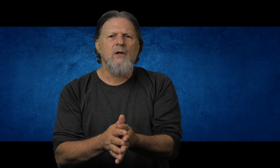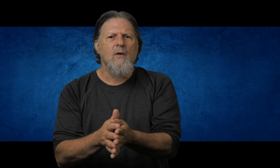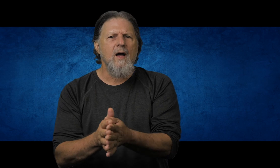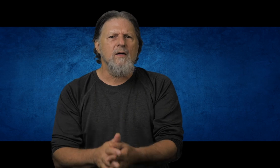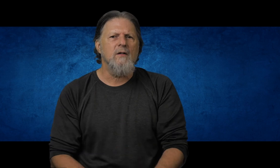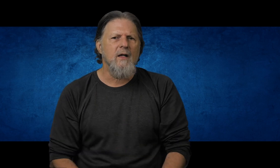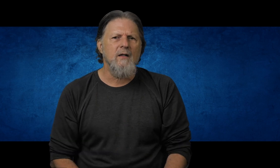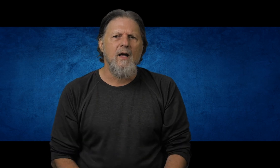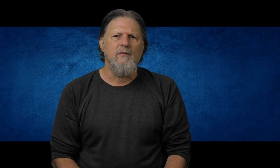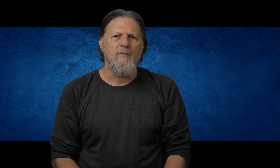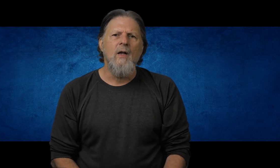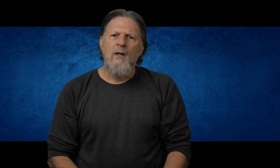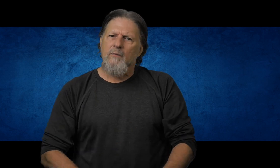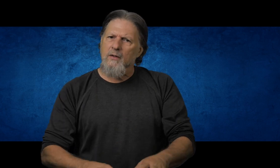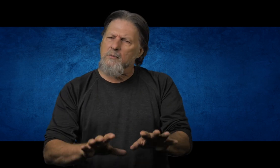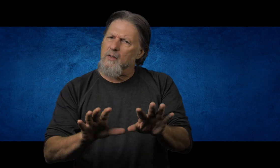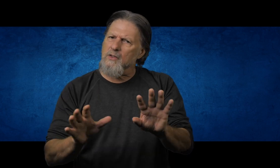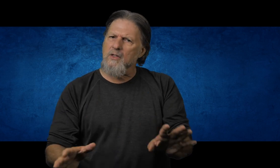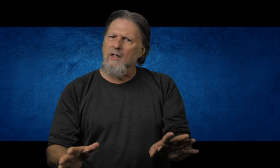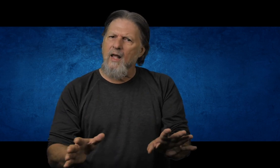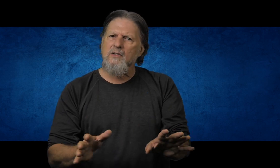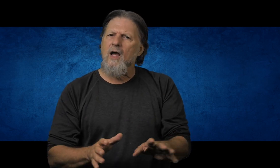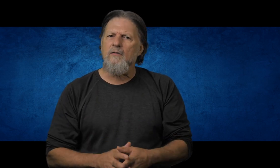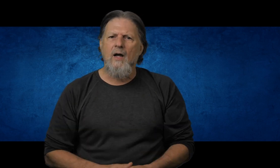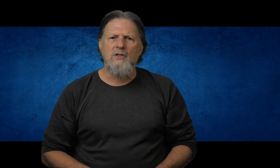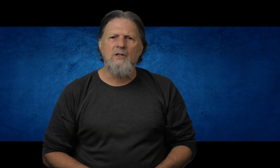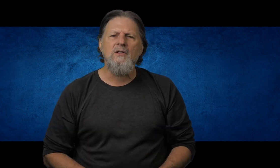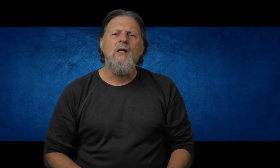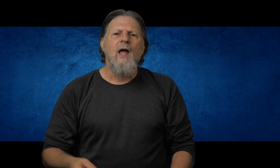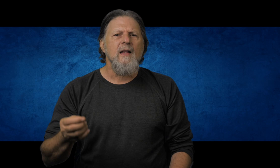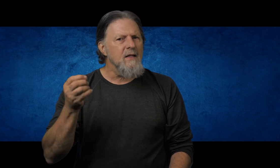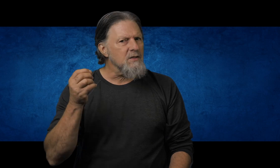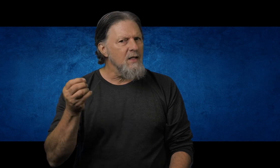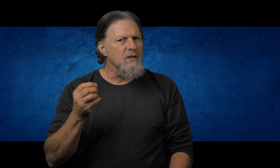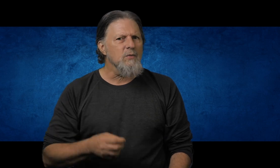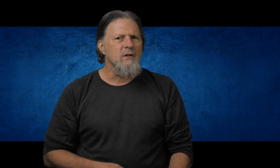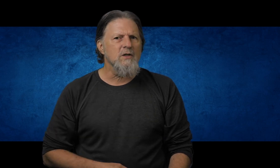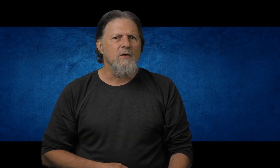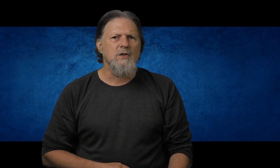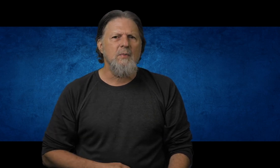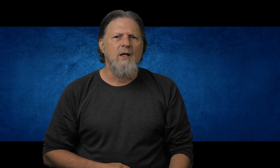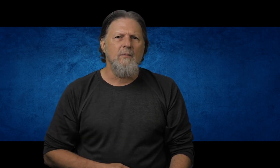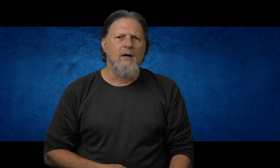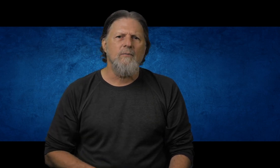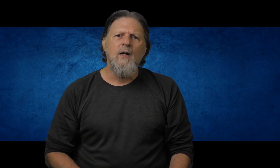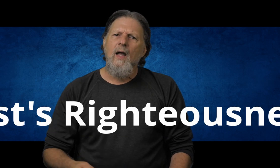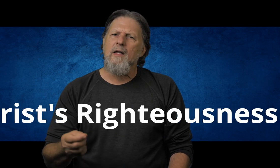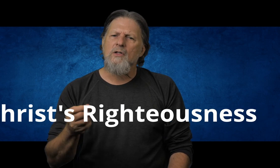required to get into heaven. Now this brings us to the next kind of righteousness, and this is what this verse is speaking about. And it's